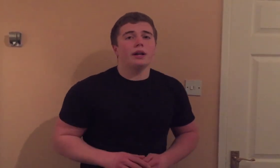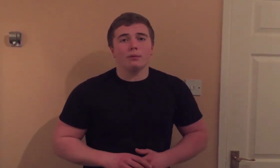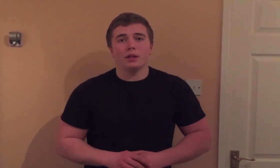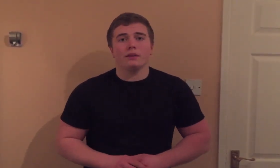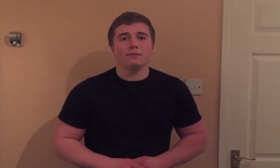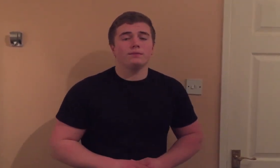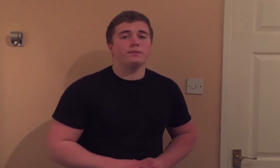quick update.